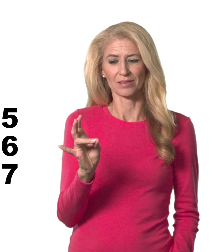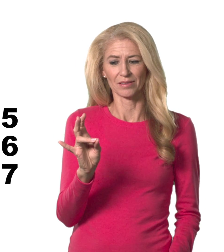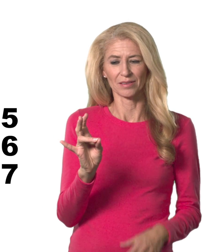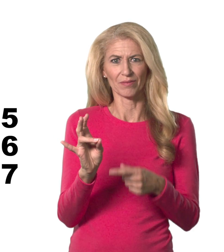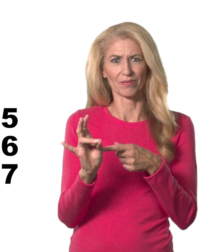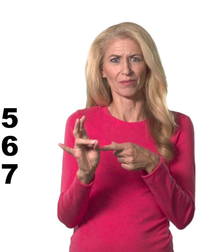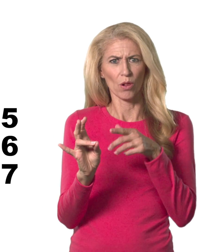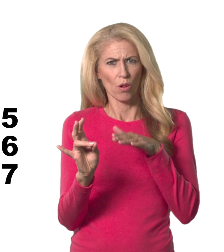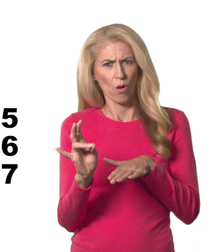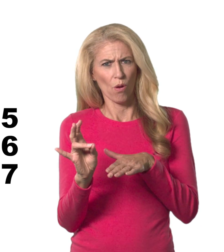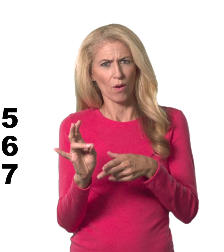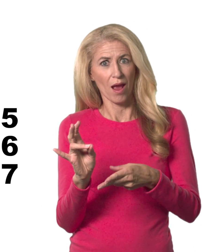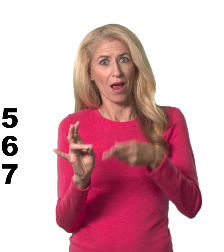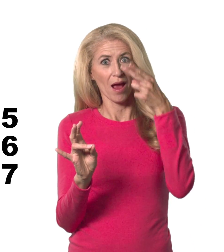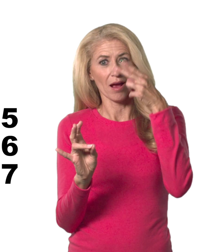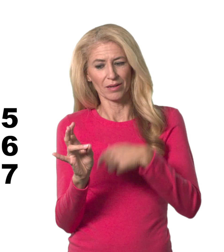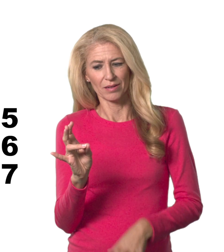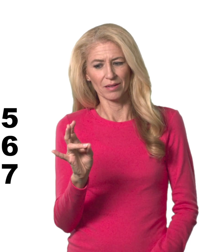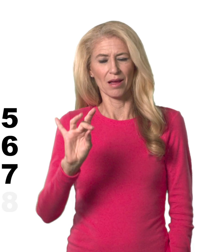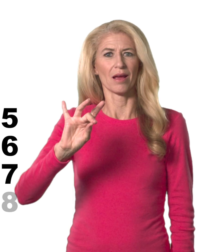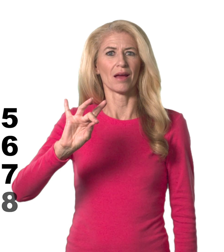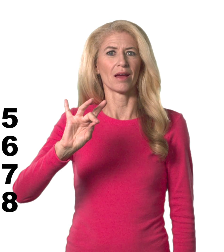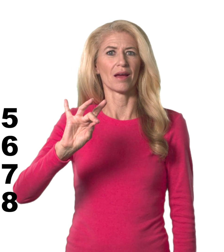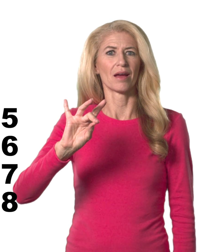Now we move the other direction from low to high, 78.